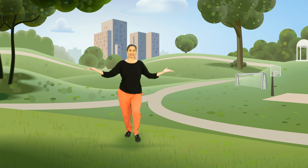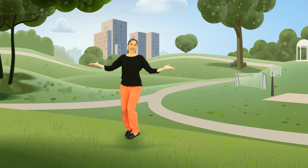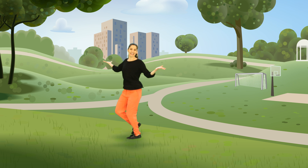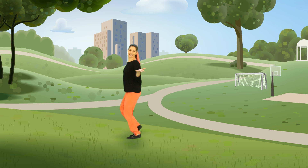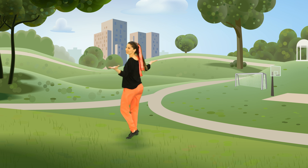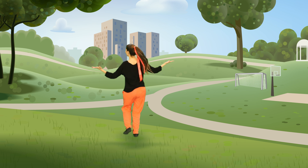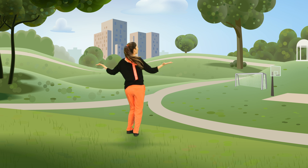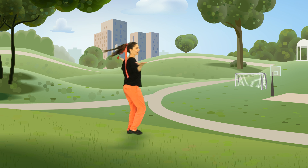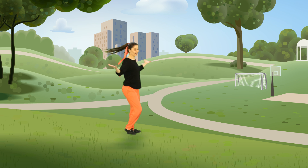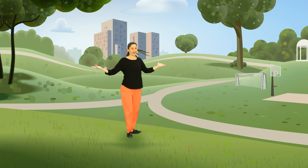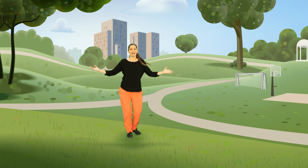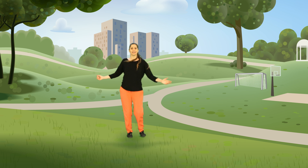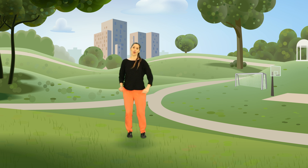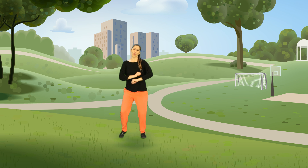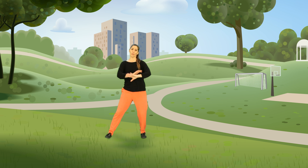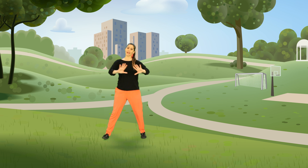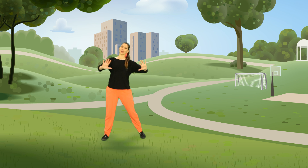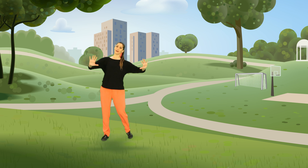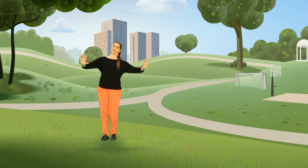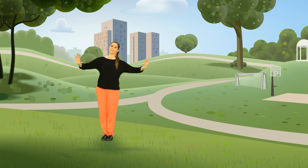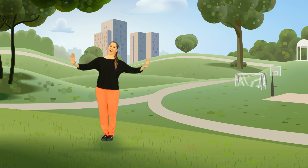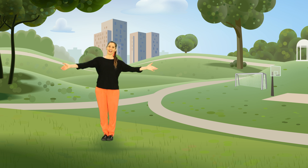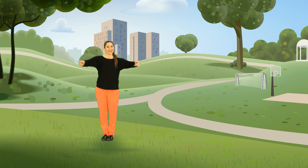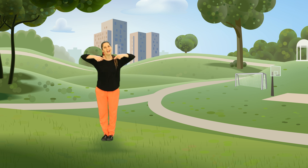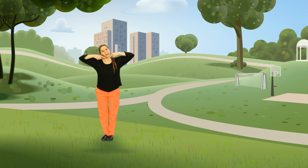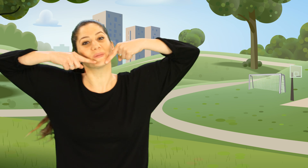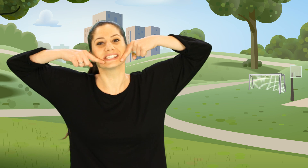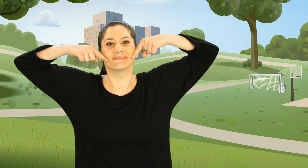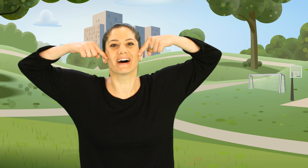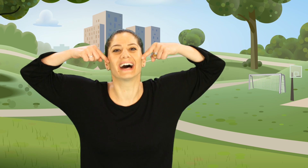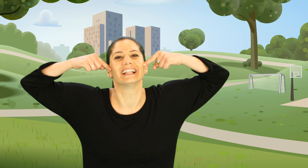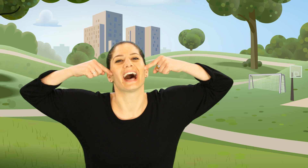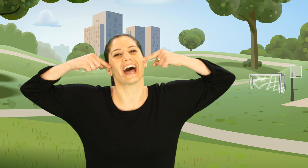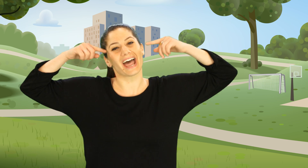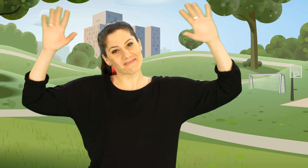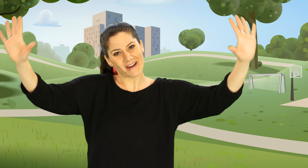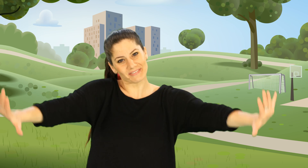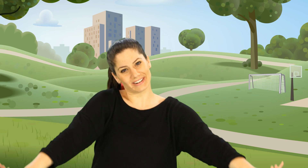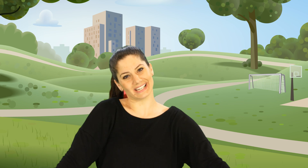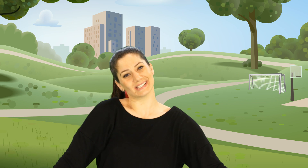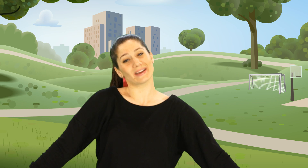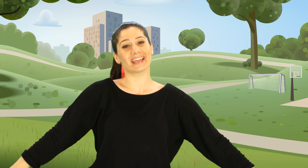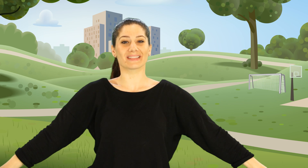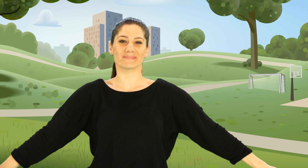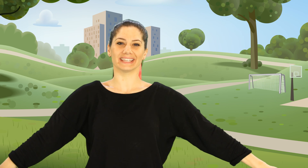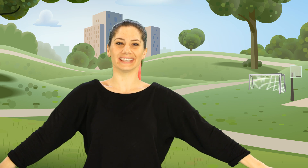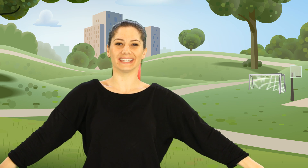like it's fun? When I'm at the park, I always smile. I have my friends with me.